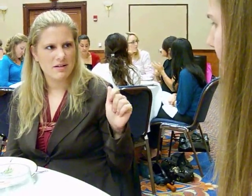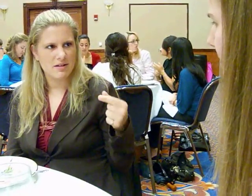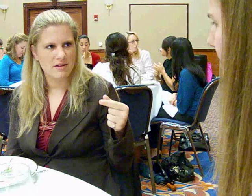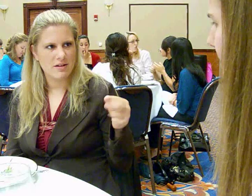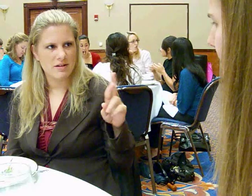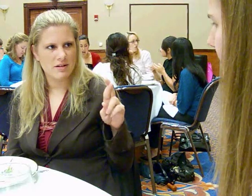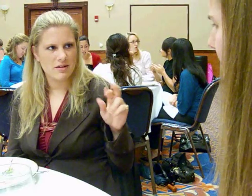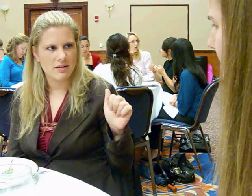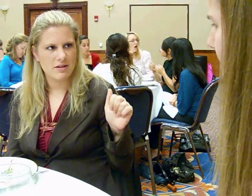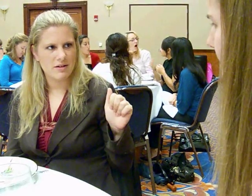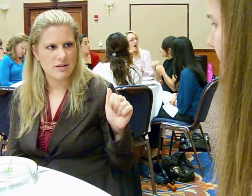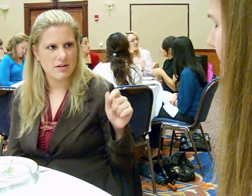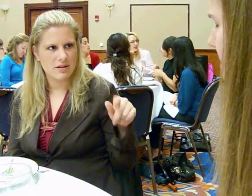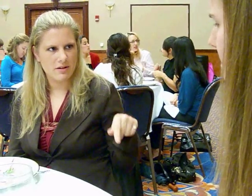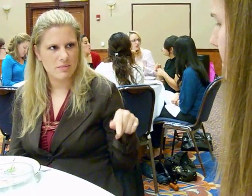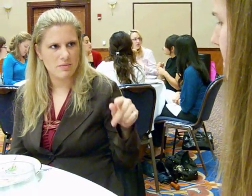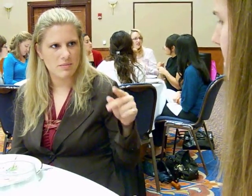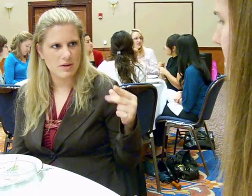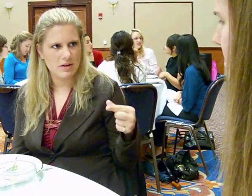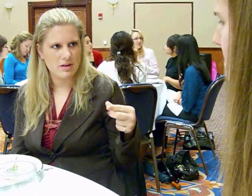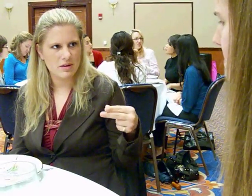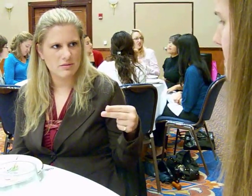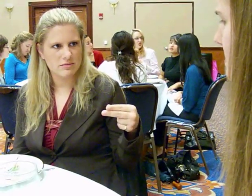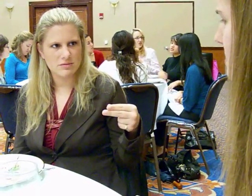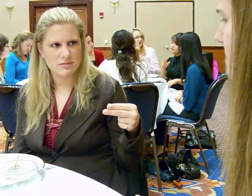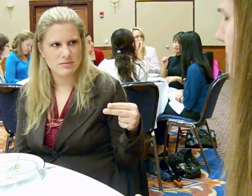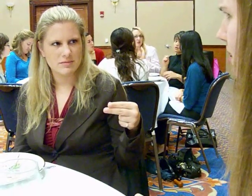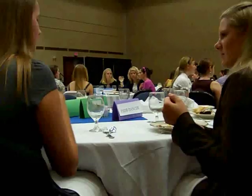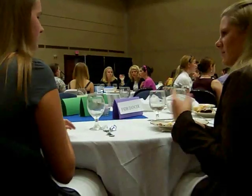It's so much fun and so interactive and a really neat language.